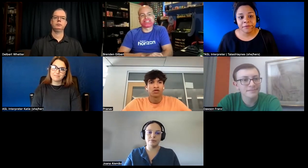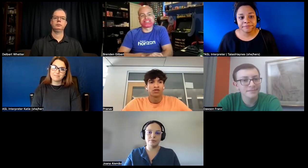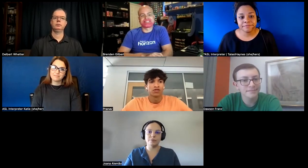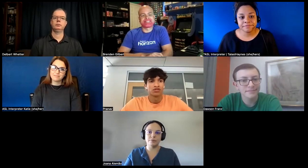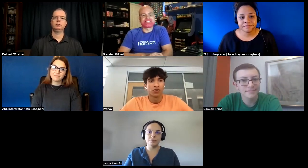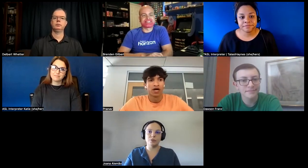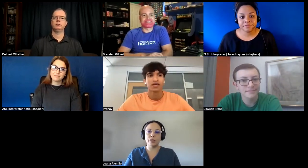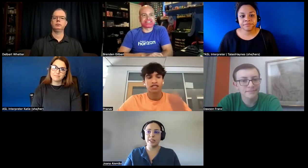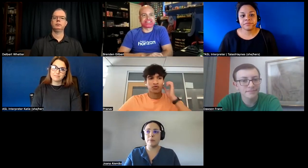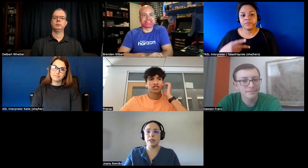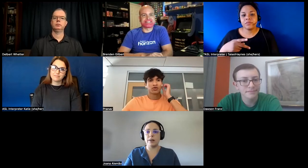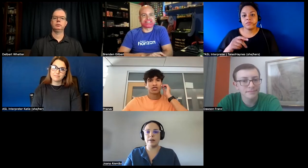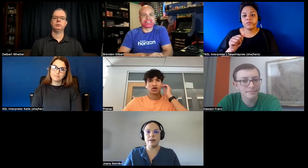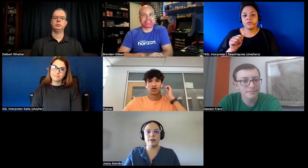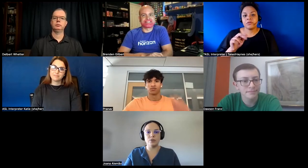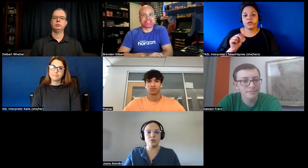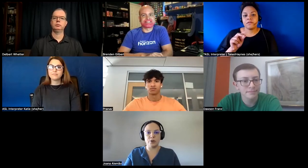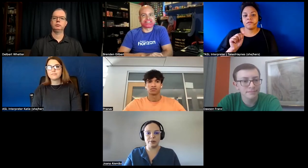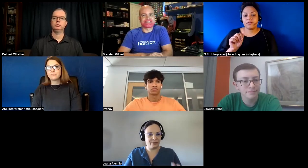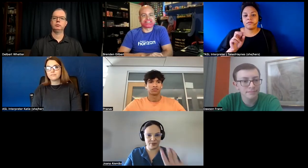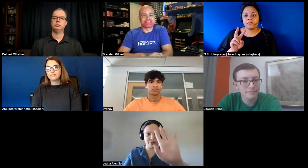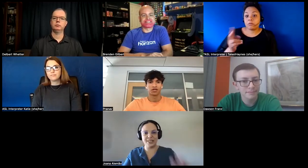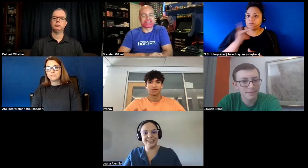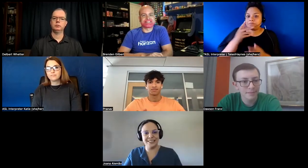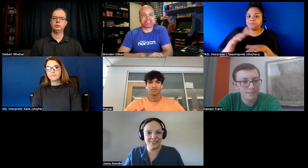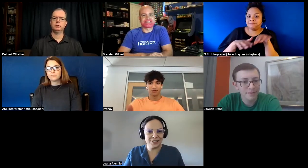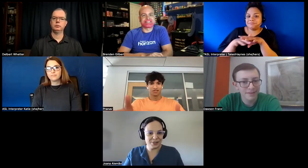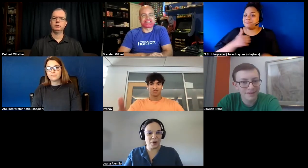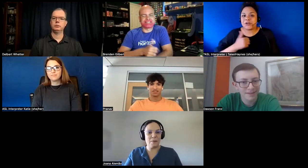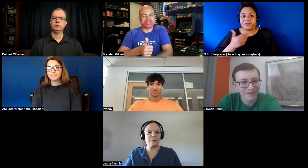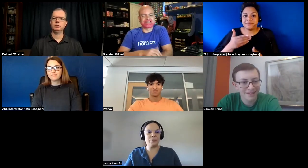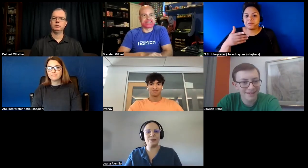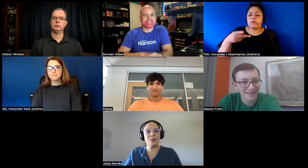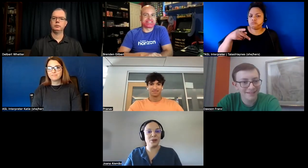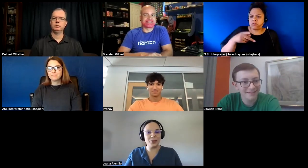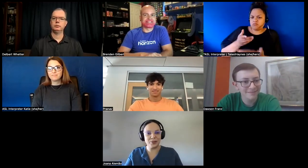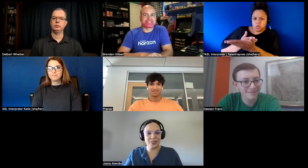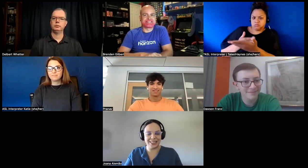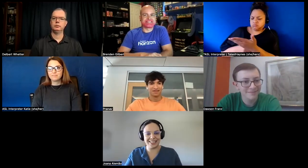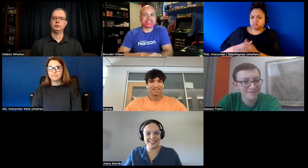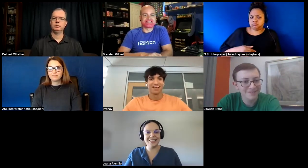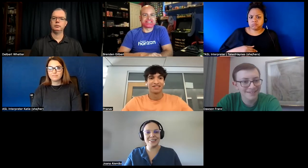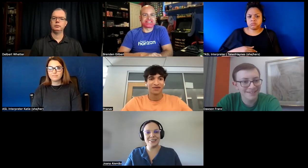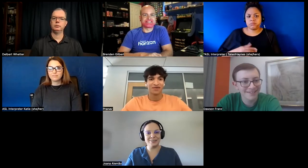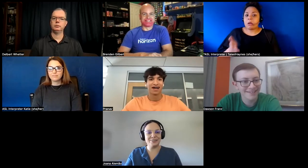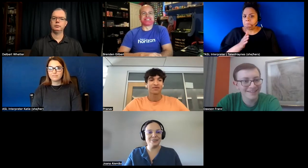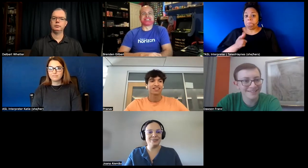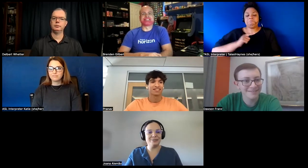well i think sorry sorry you can go you can go no no no okay so i read in like a